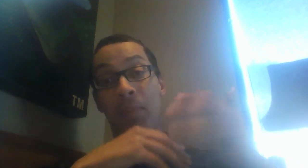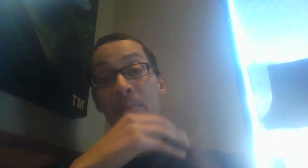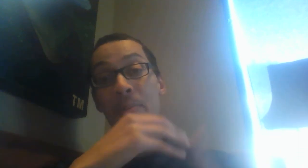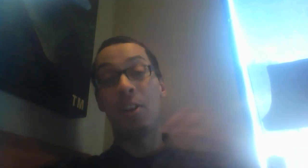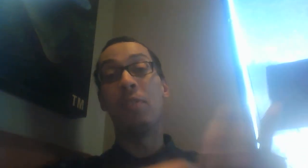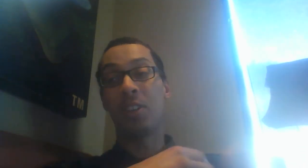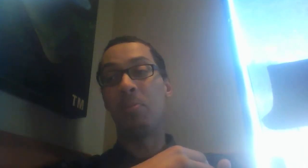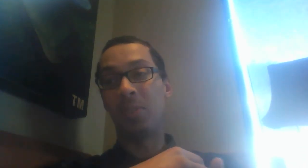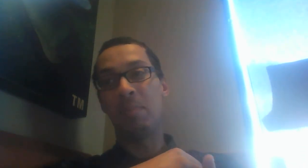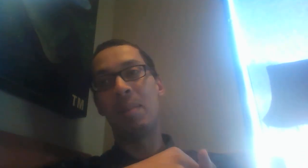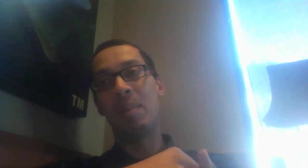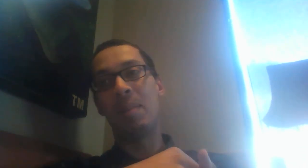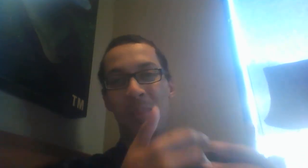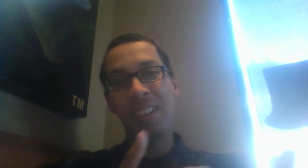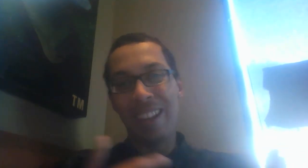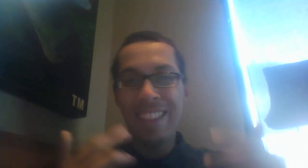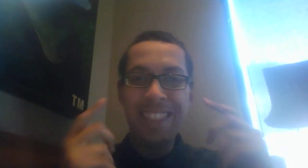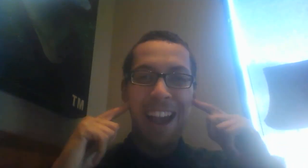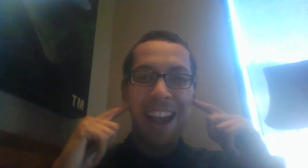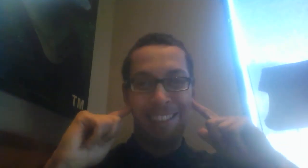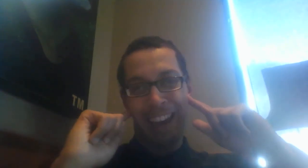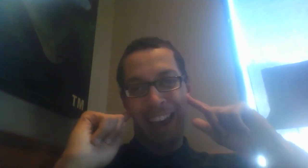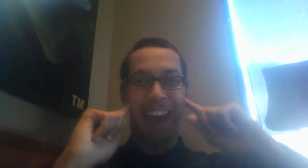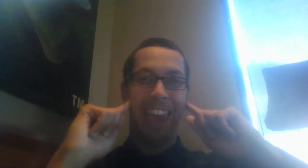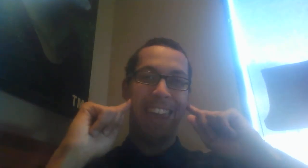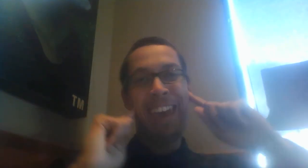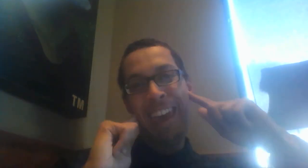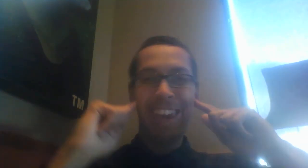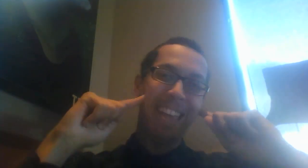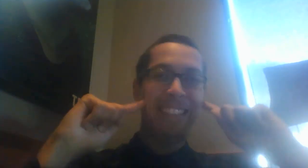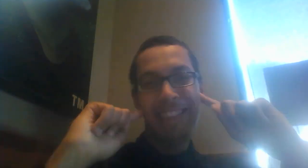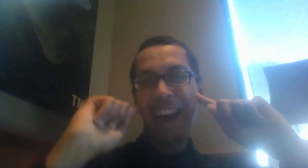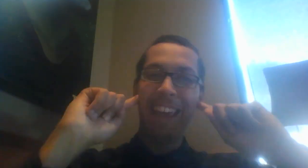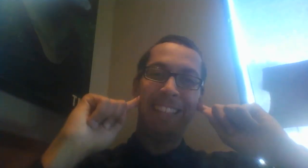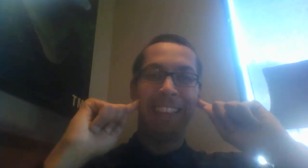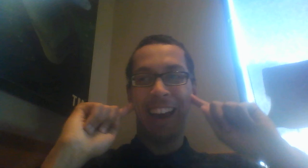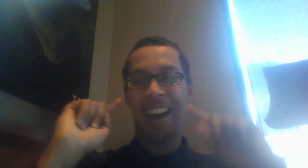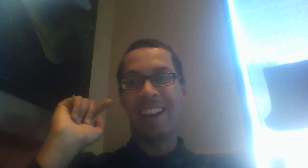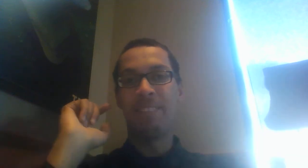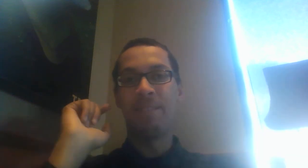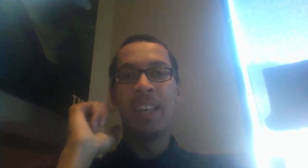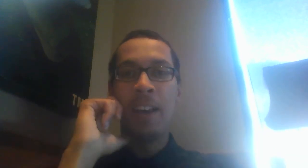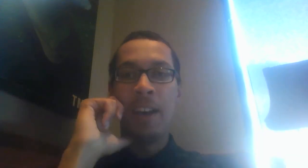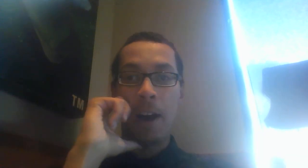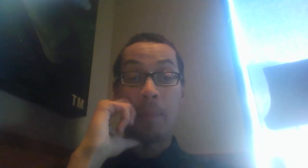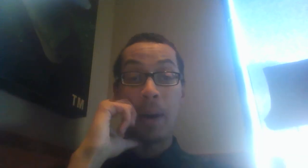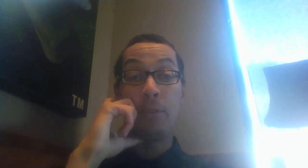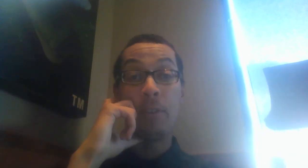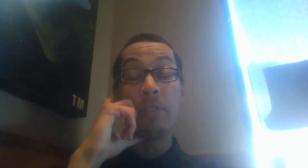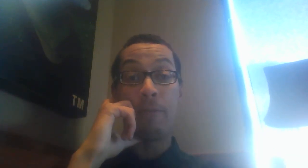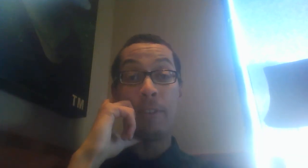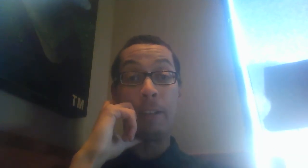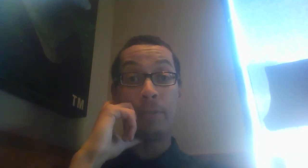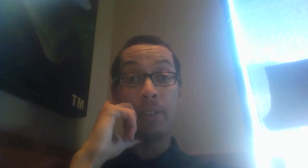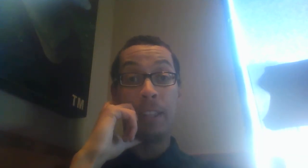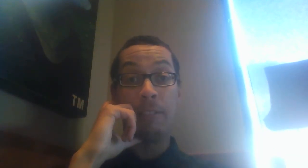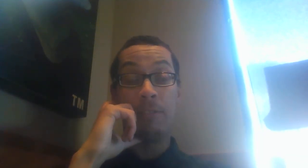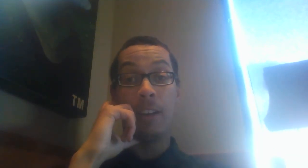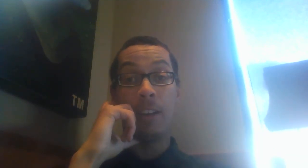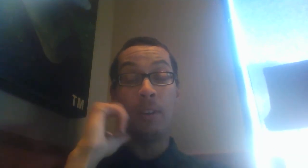maybe we should overcompensate by making him look like the nice guy. You know, the nice guy. Um, I thought he was the funniest thing in the entire film,